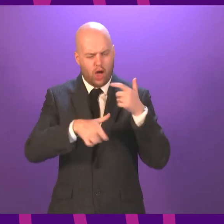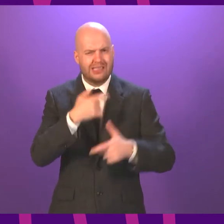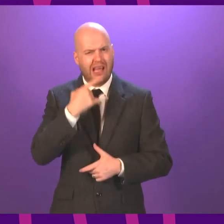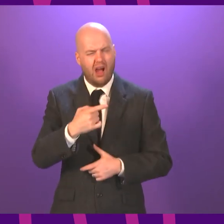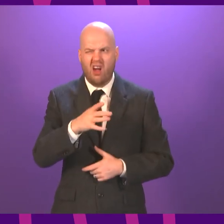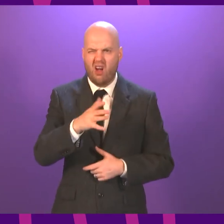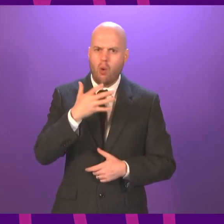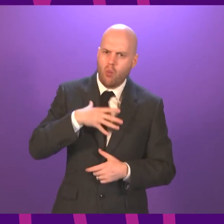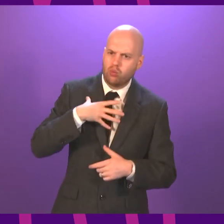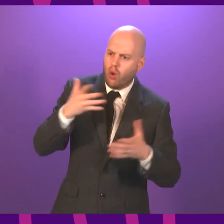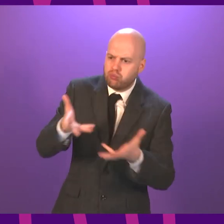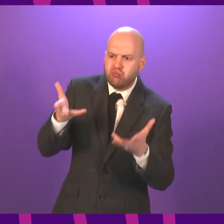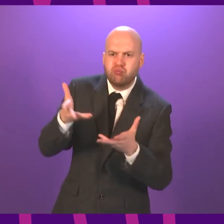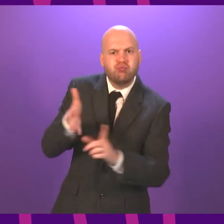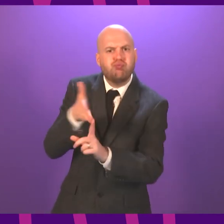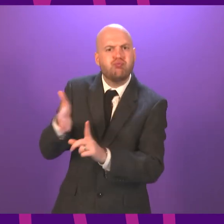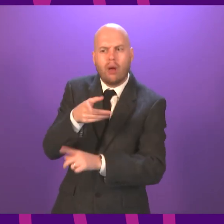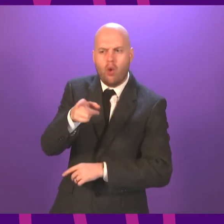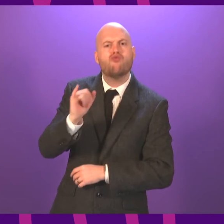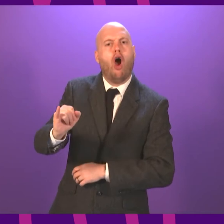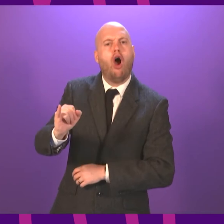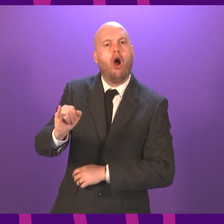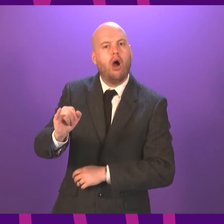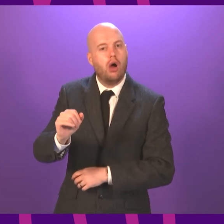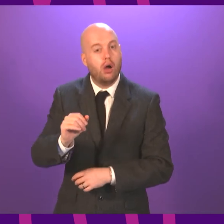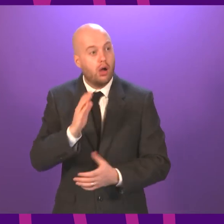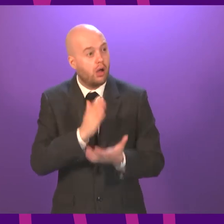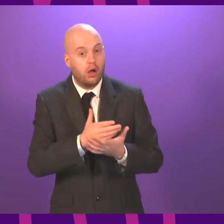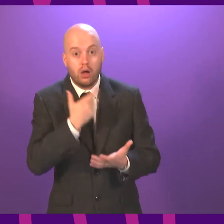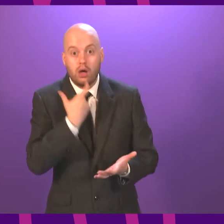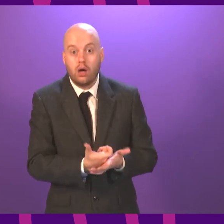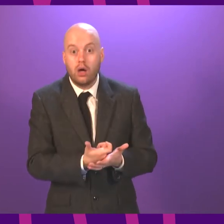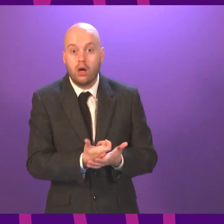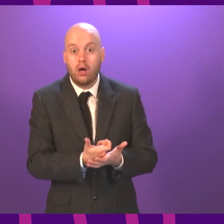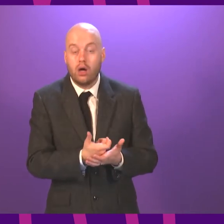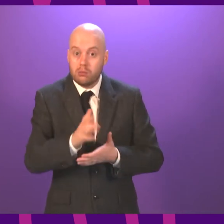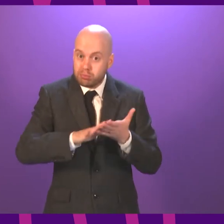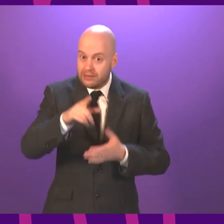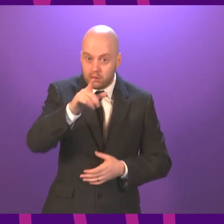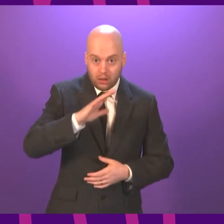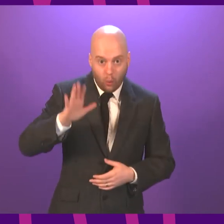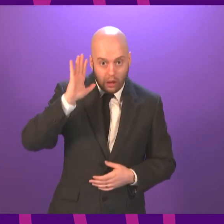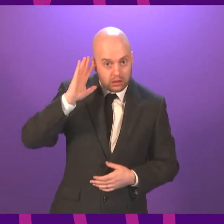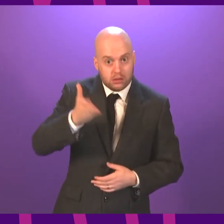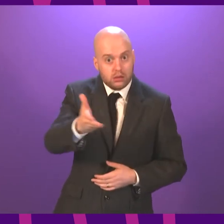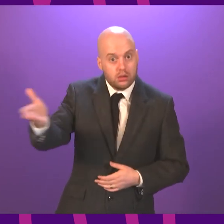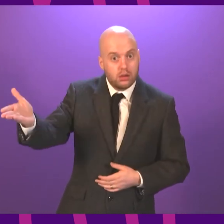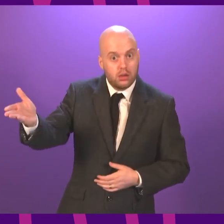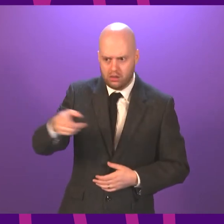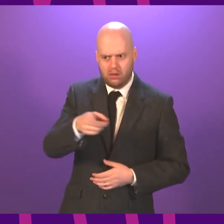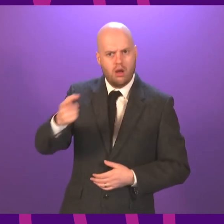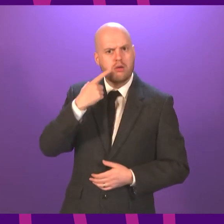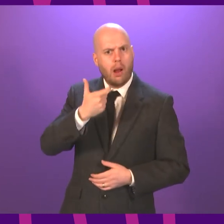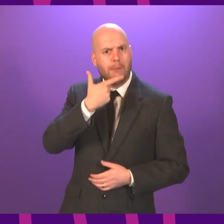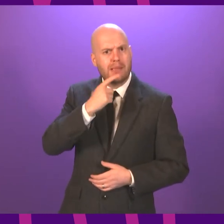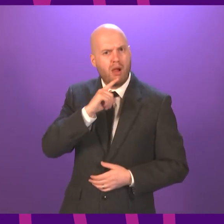they're wrong. That is absolutely appalling from a First Minister who is unwilling to listen to criticisms of her government and their handling of